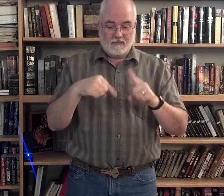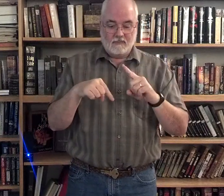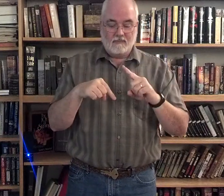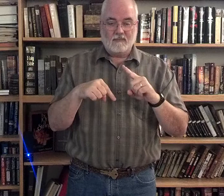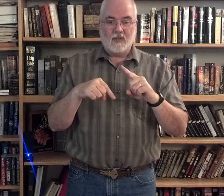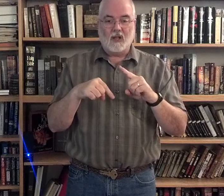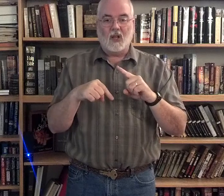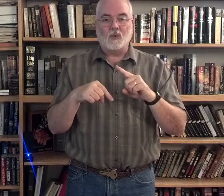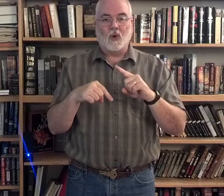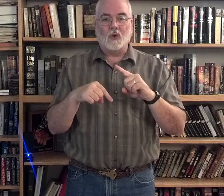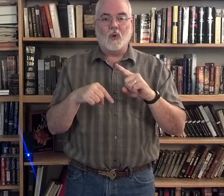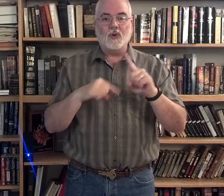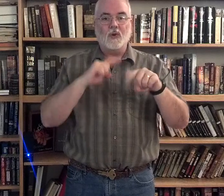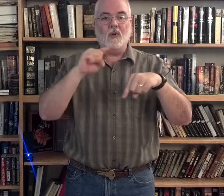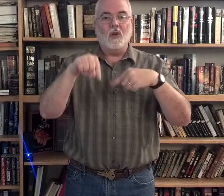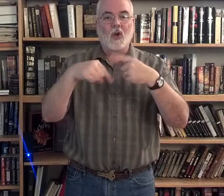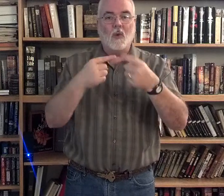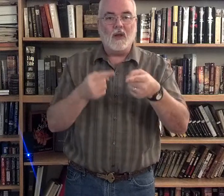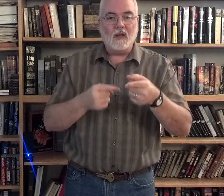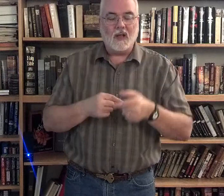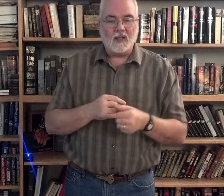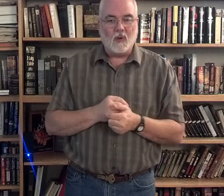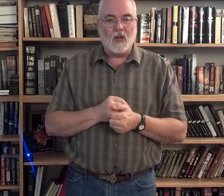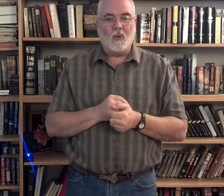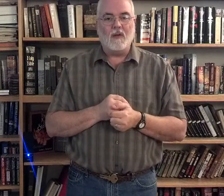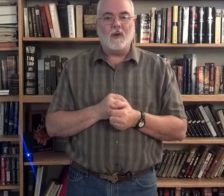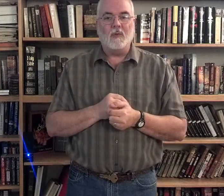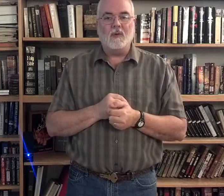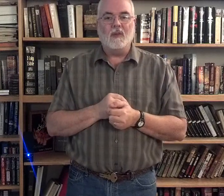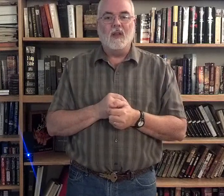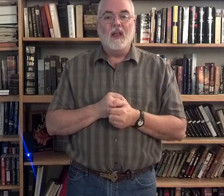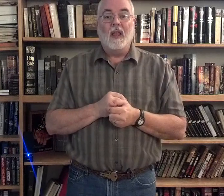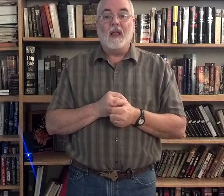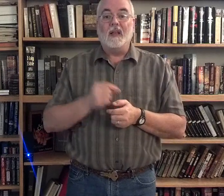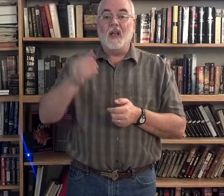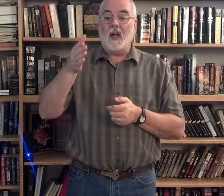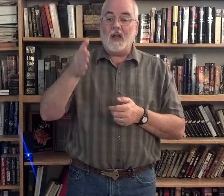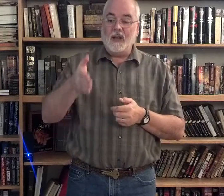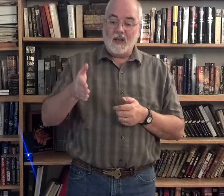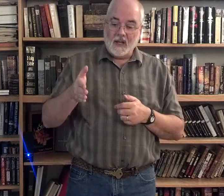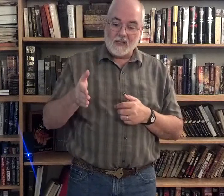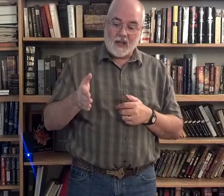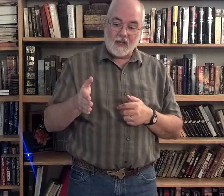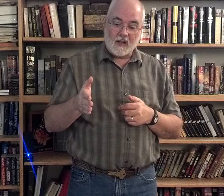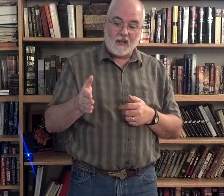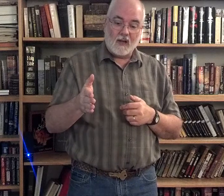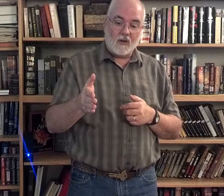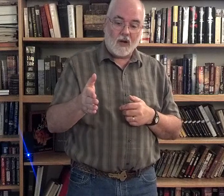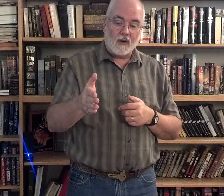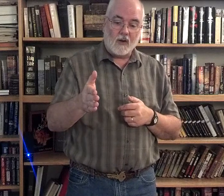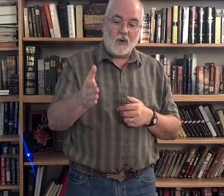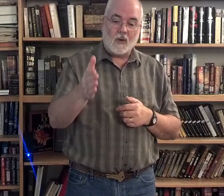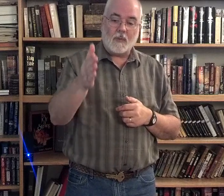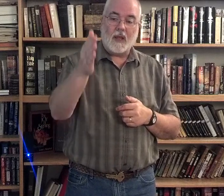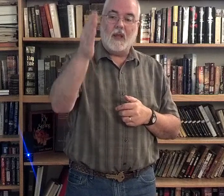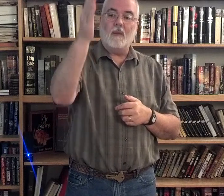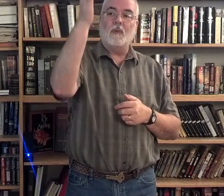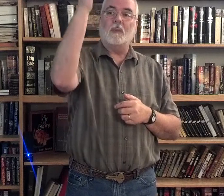Coming is rolling towards you. Going is going away from you. God is like, like you're going to hold up a hand, put up a